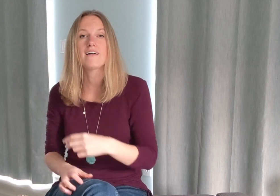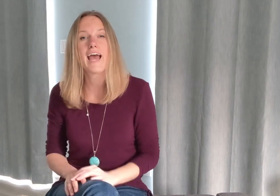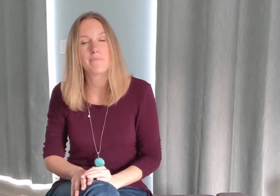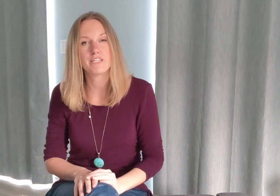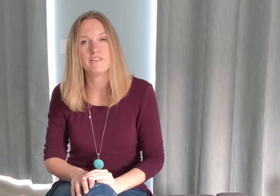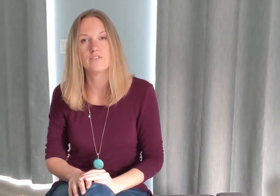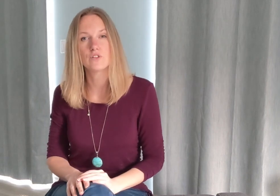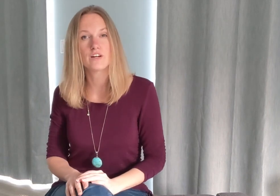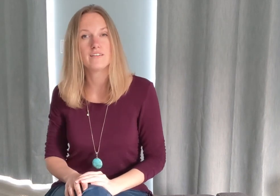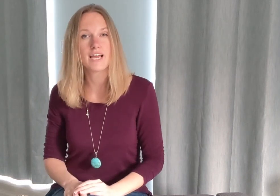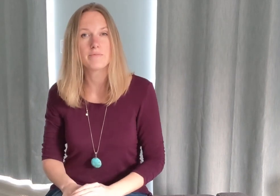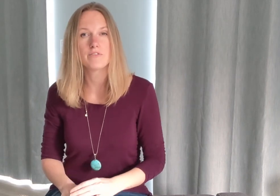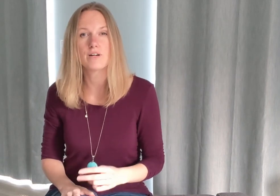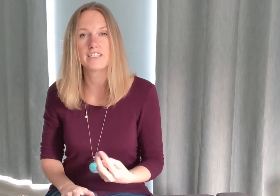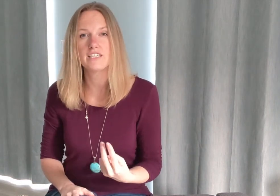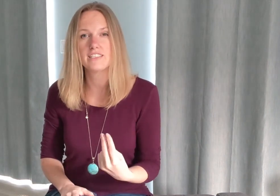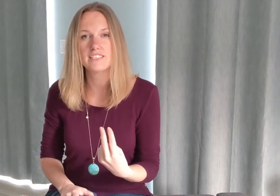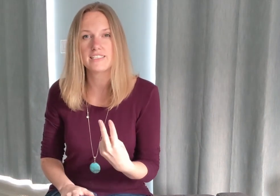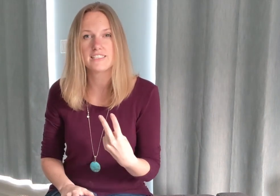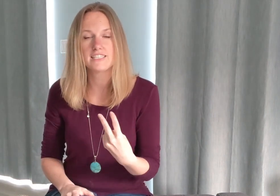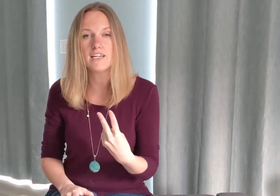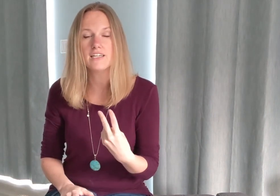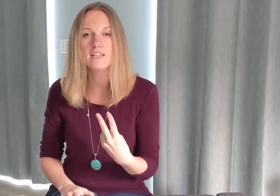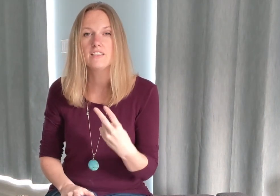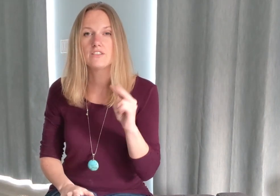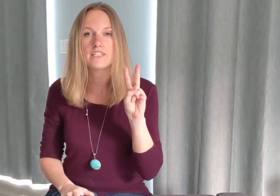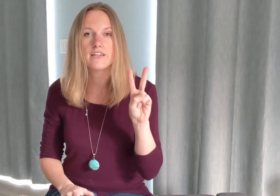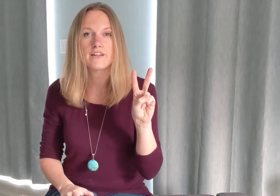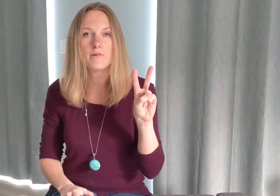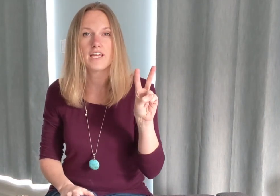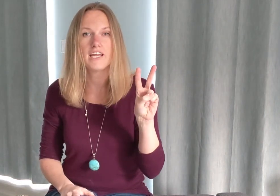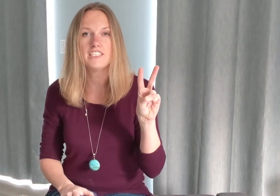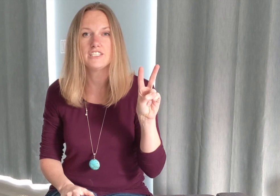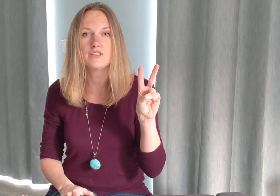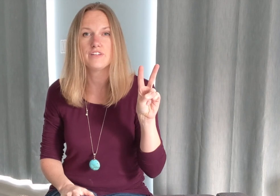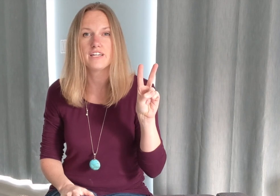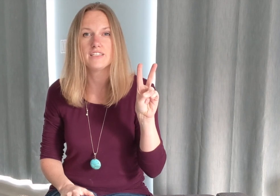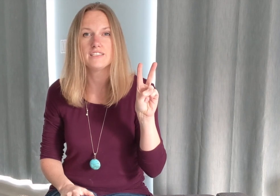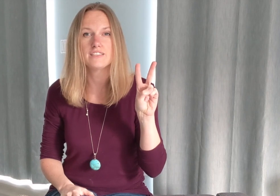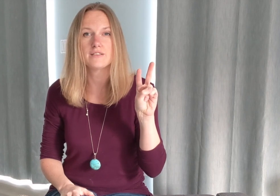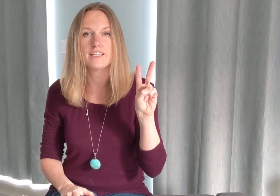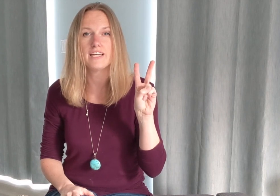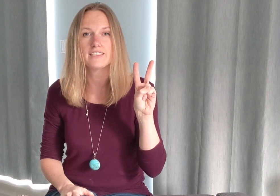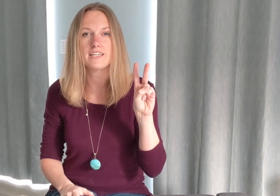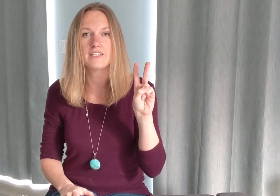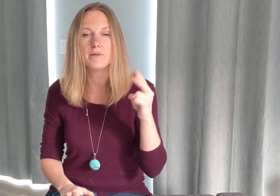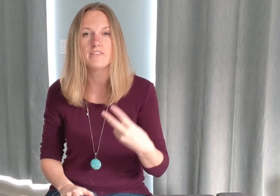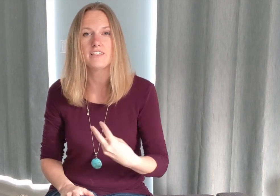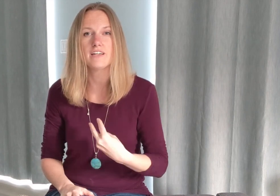captive. So for held captive, we're actually going to sign stuck. So you take your dominant hand, two fingers, your index and your middle finger